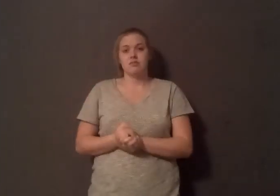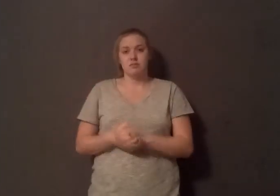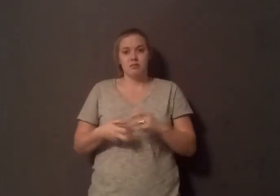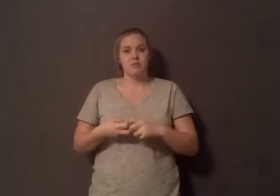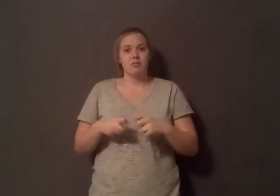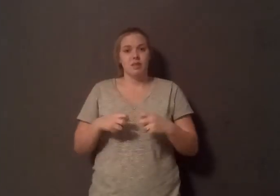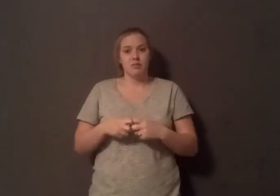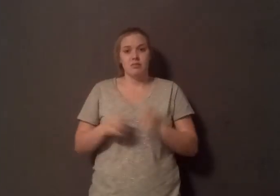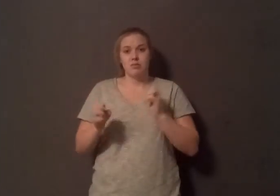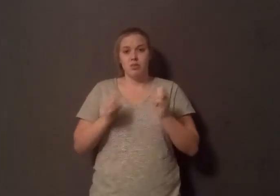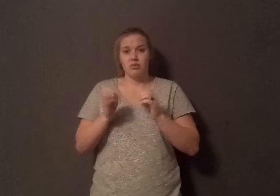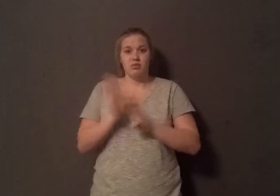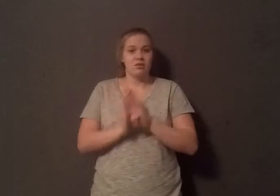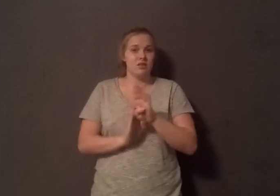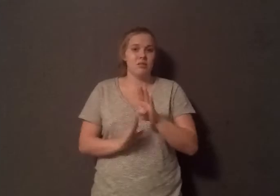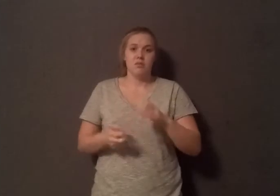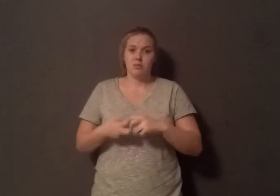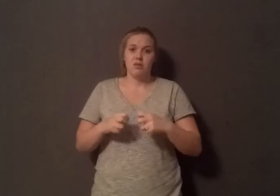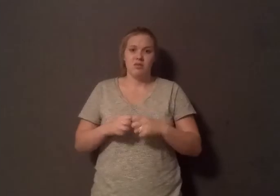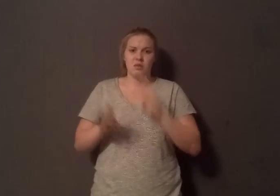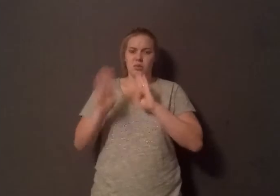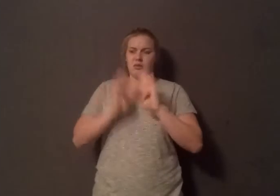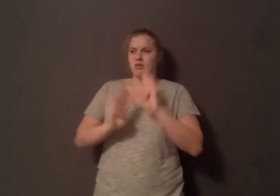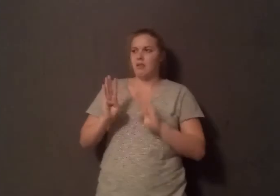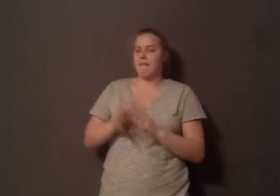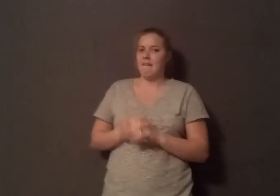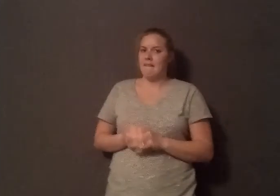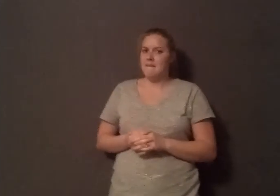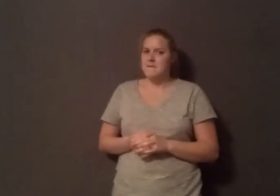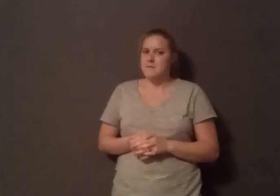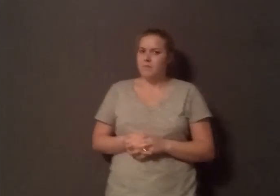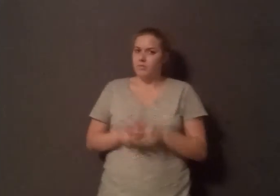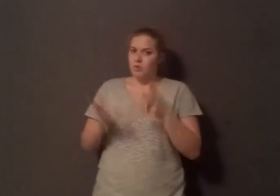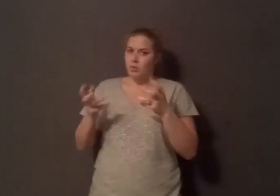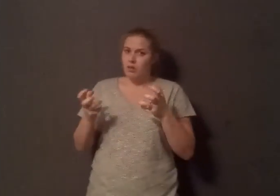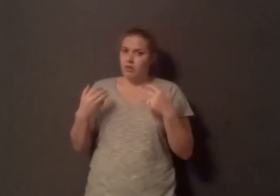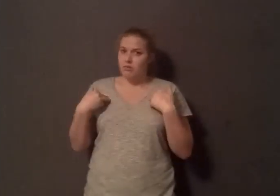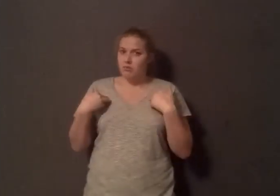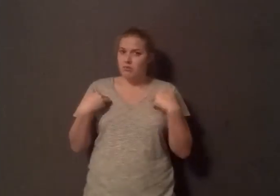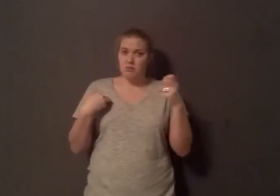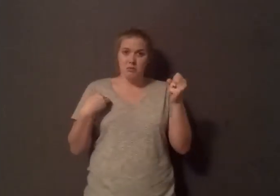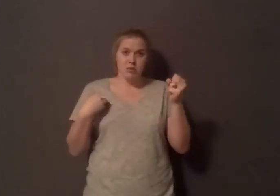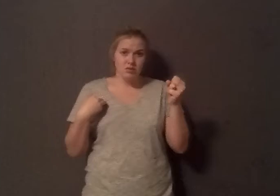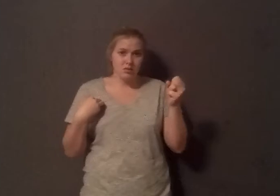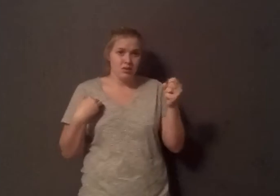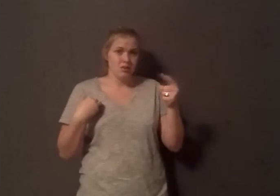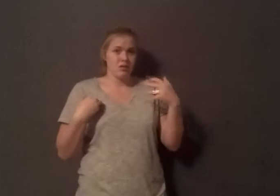most critical stage of development. It does make you worry when people say, don't you want to have a little bit of milk because you're pregnant? Don't you want to have some fish because you're pregnant?